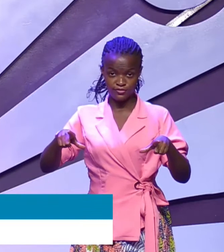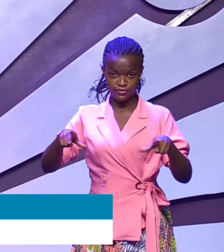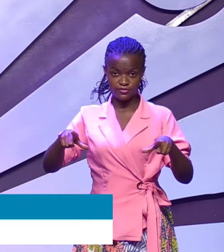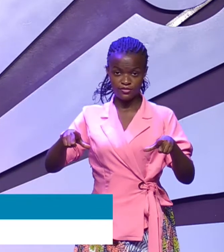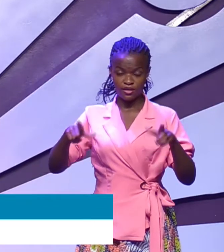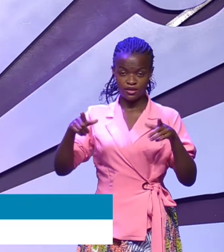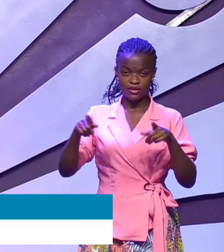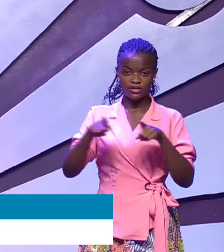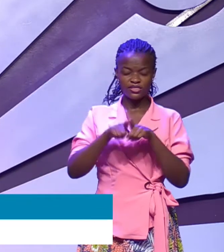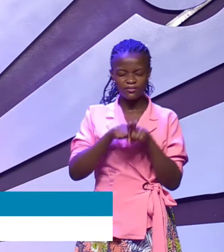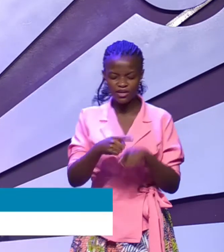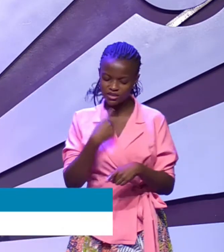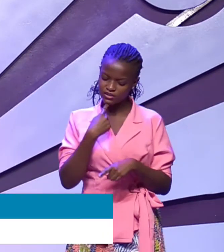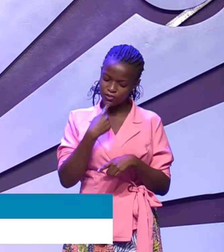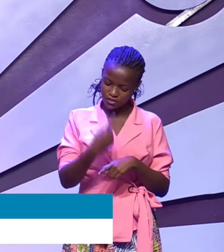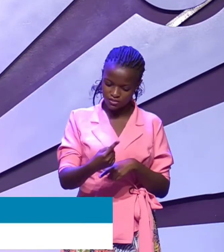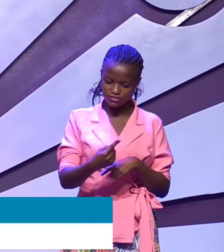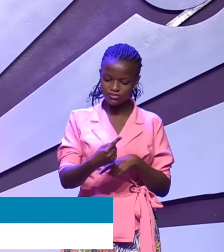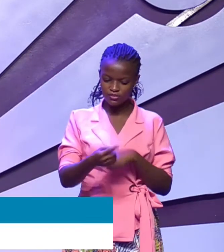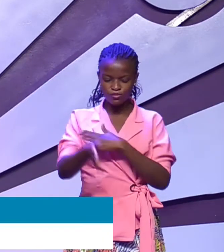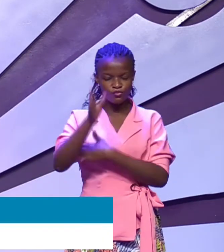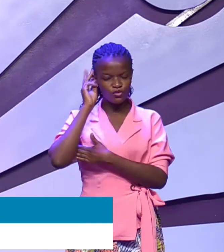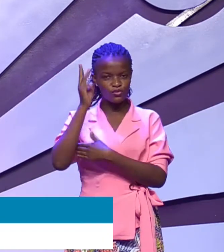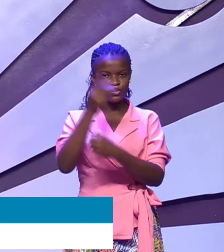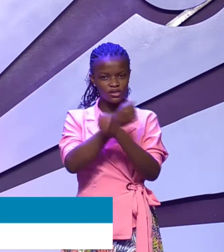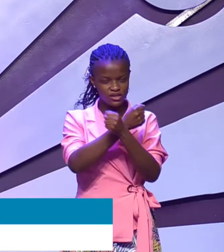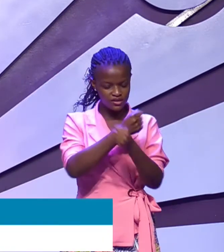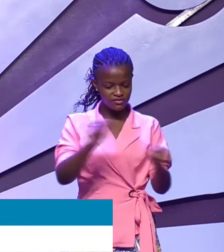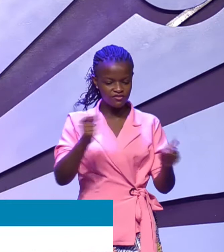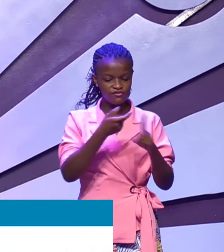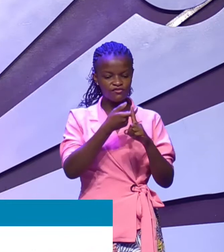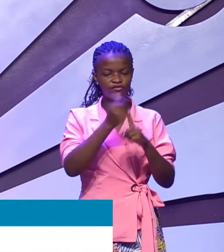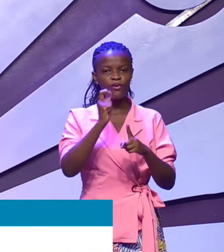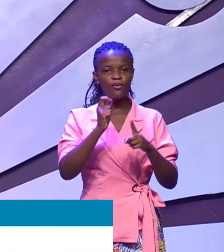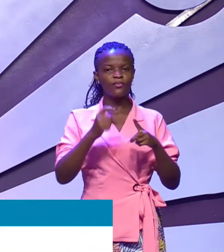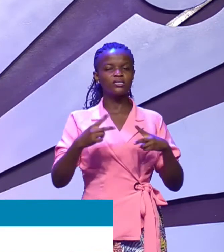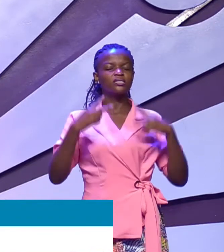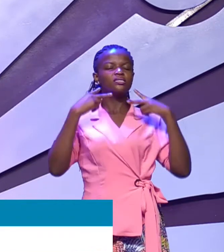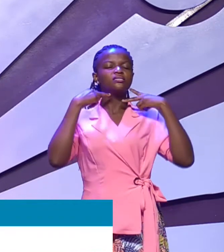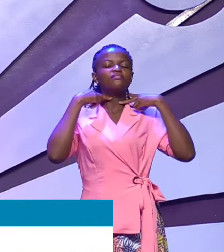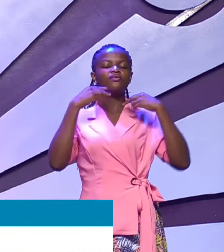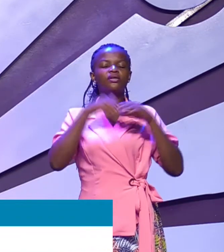And he assured them that God would deliver them from the fiery furnace of slavery in Egypt.